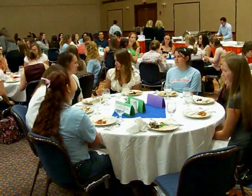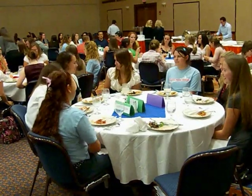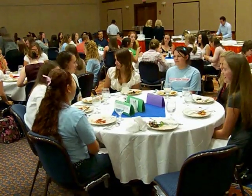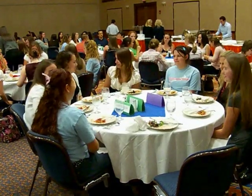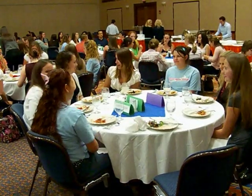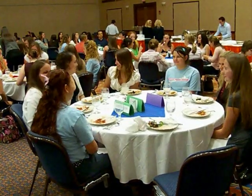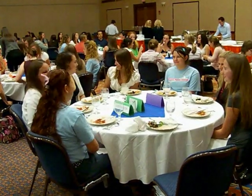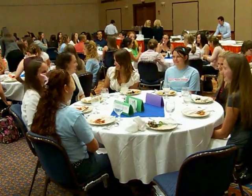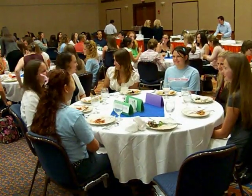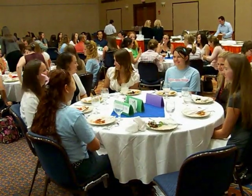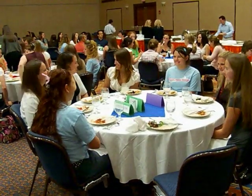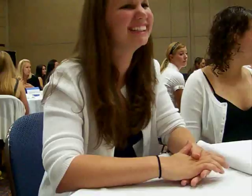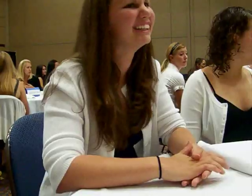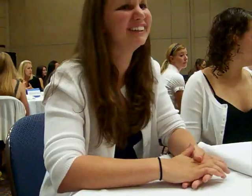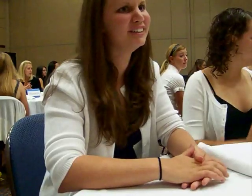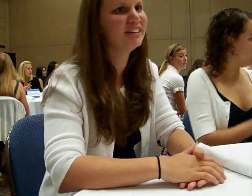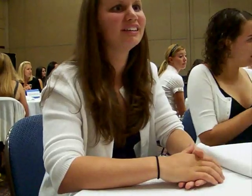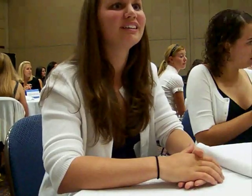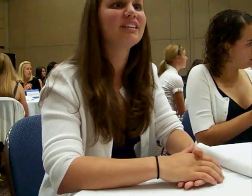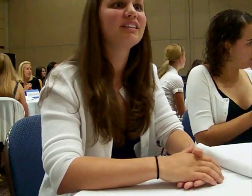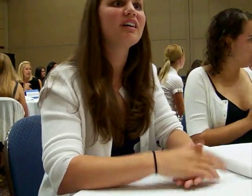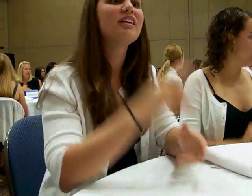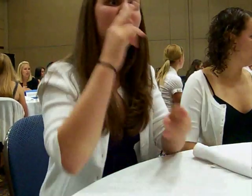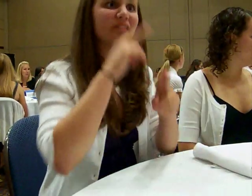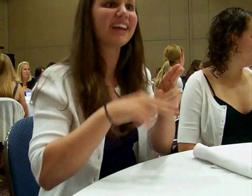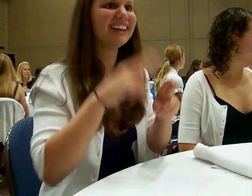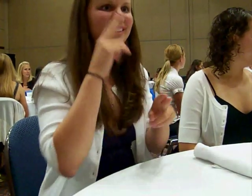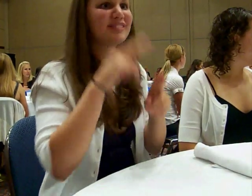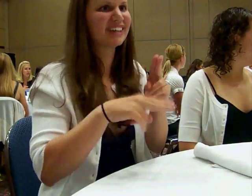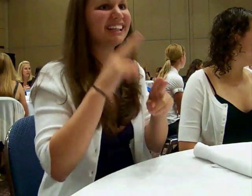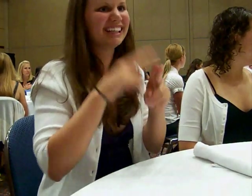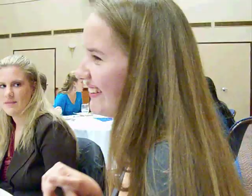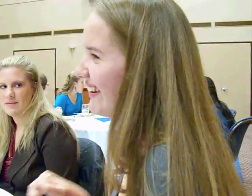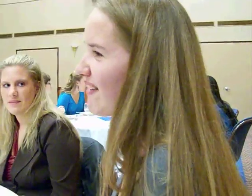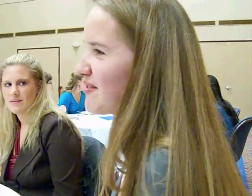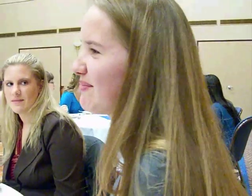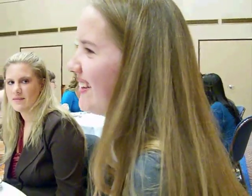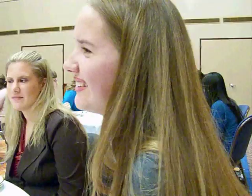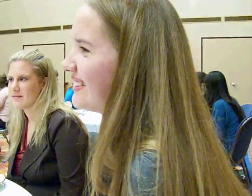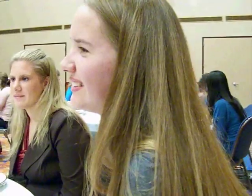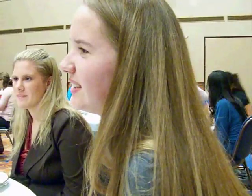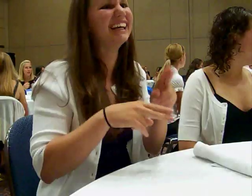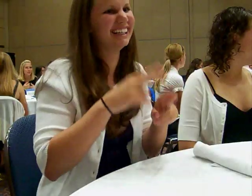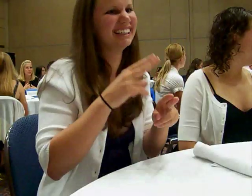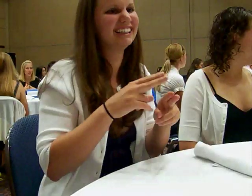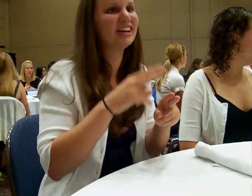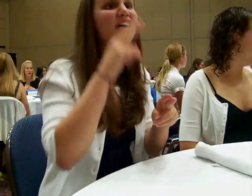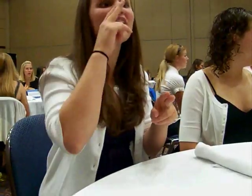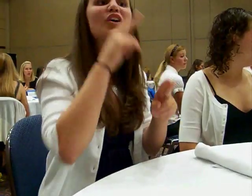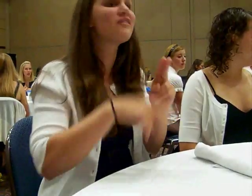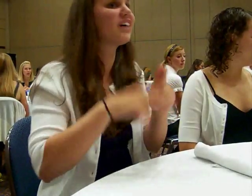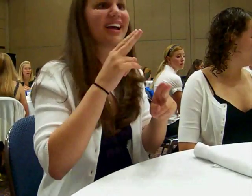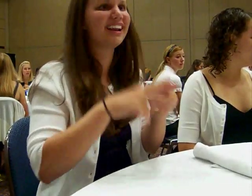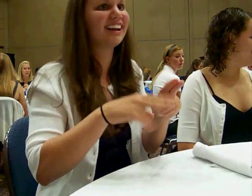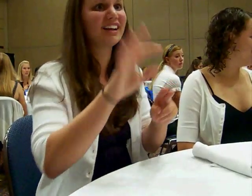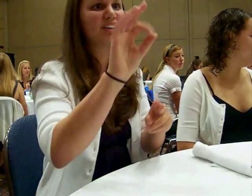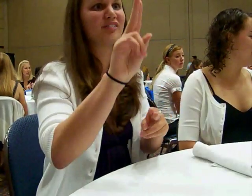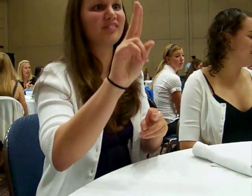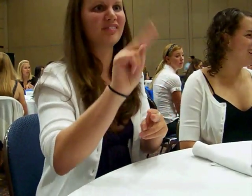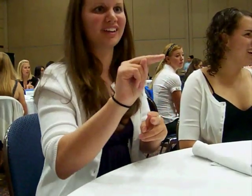The Silent Banquet is put on by the Signing Gators. They do one every spring. I'm Rebecca Dame. I go to the University of Florida studying